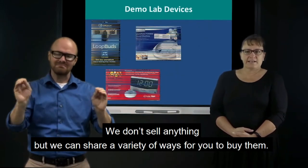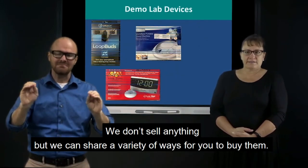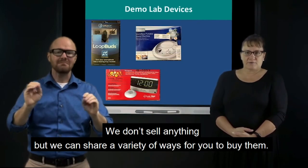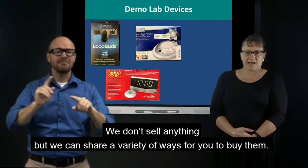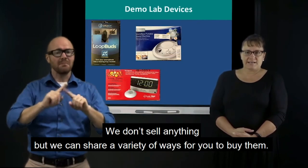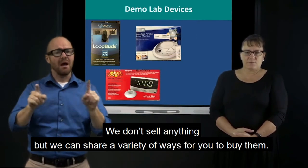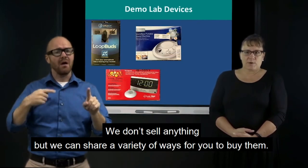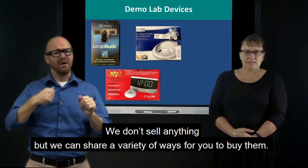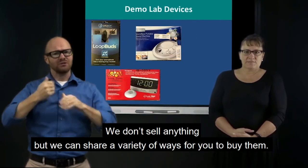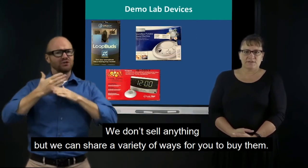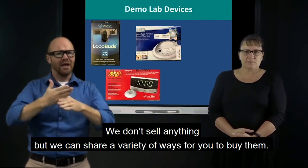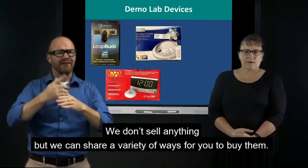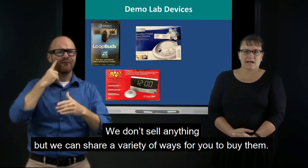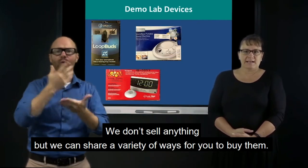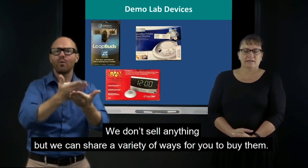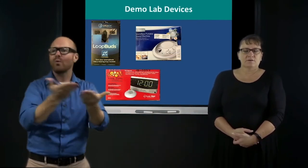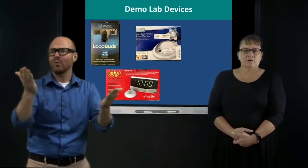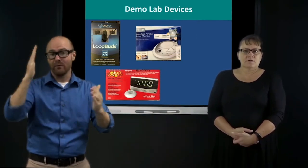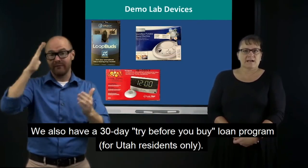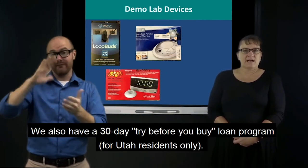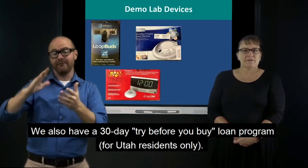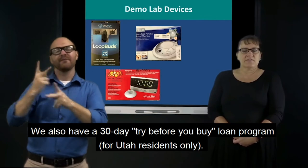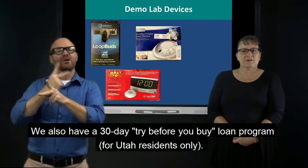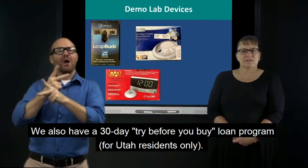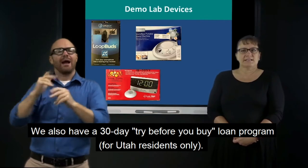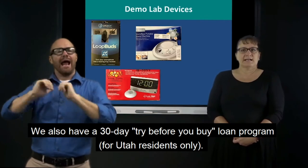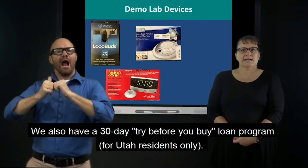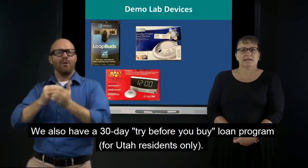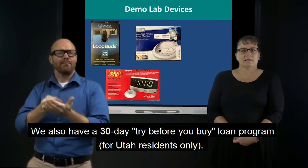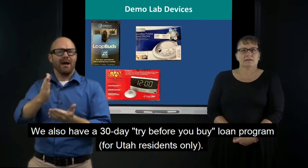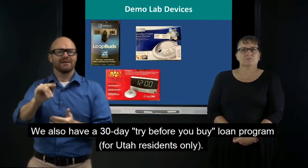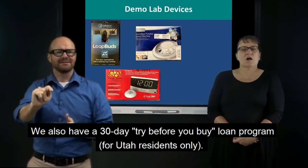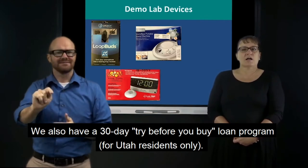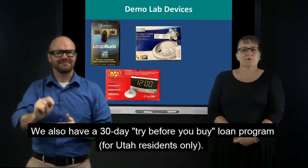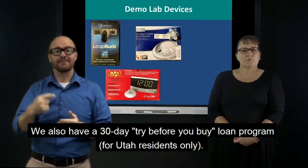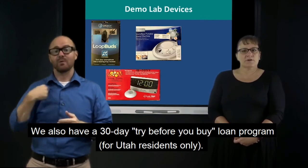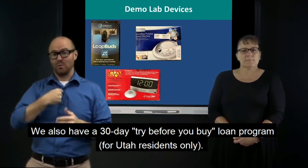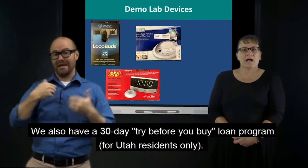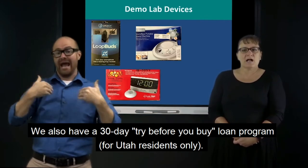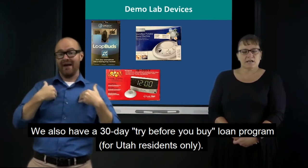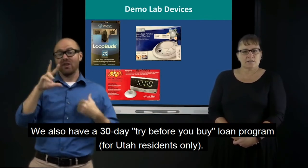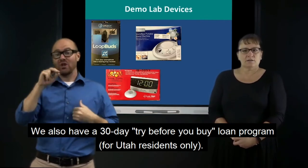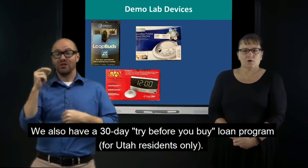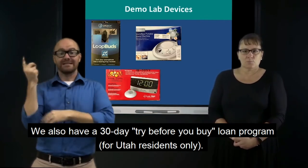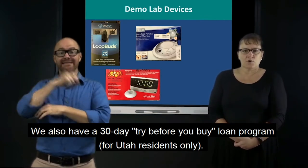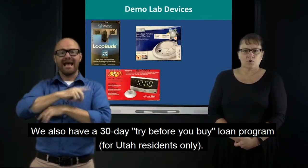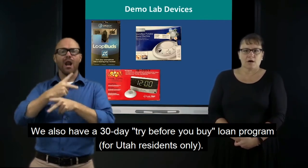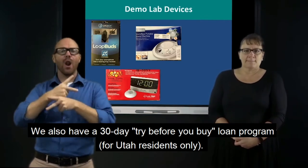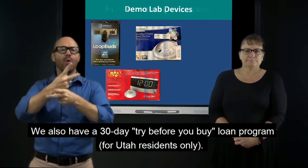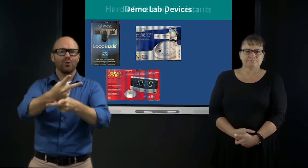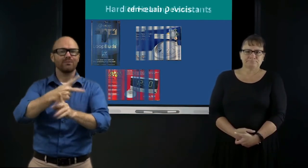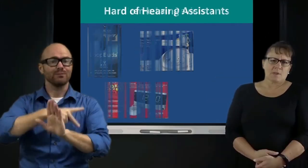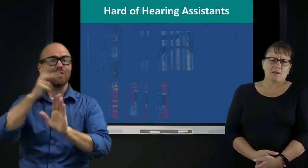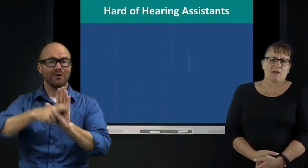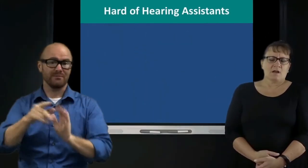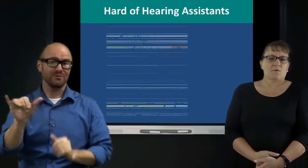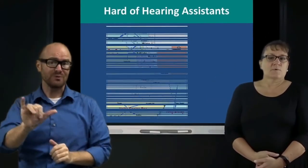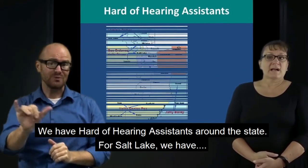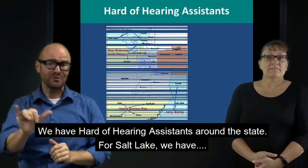of ways for you to buy it. We have a 30-day Try Before Dubai loan program. We have